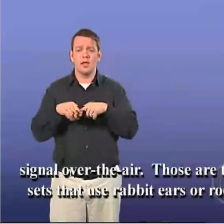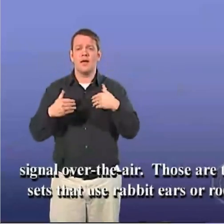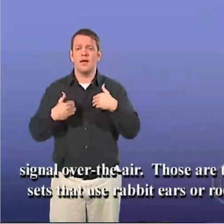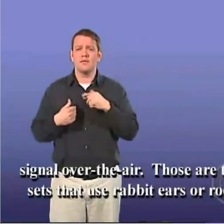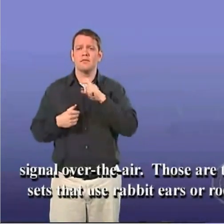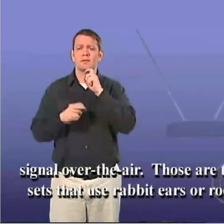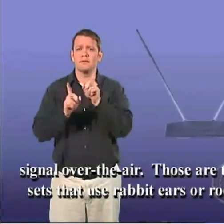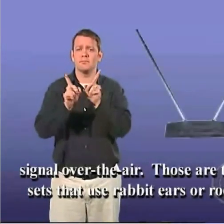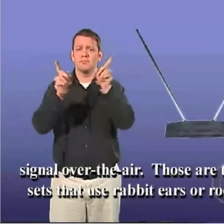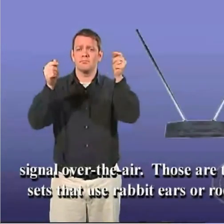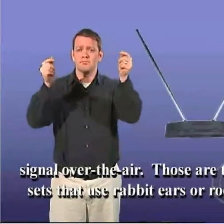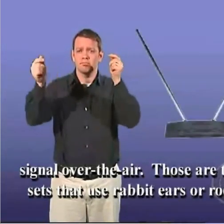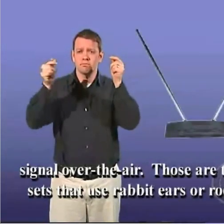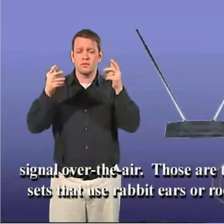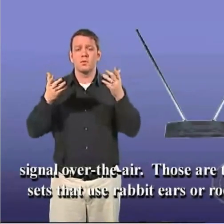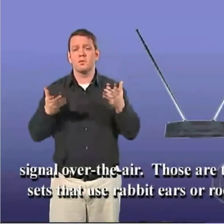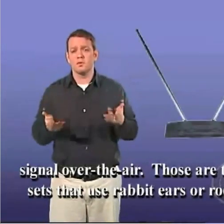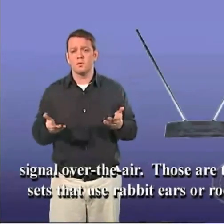rabbit ears or rooftop antennas.